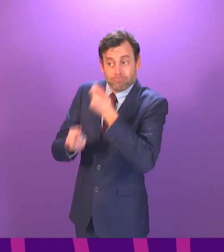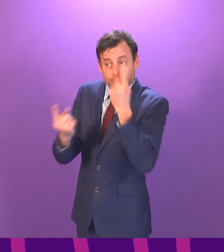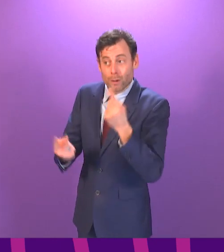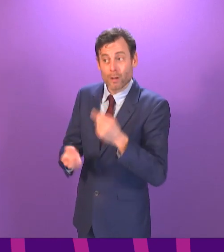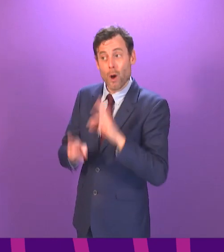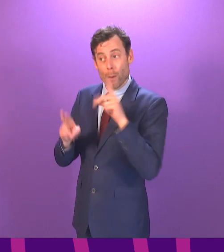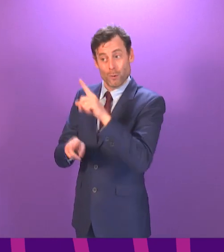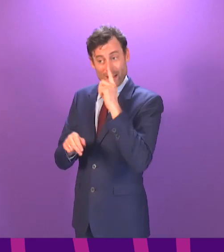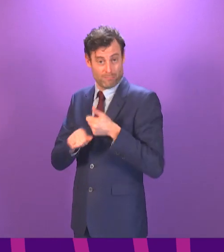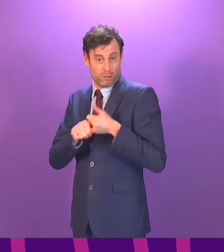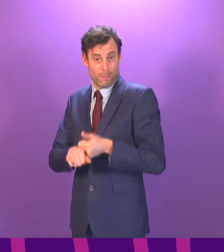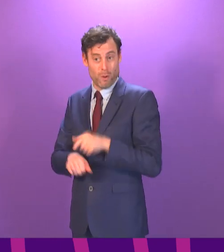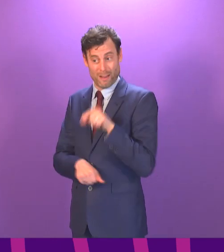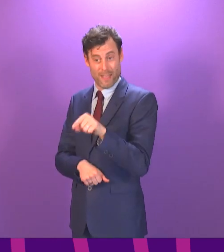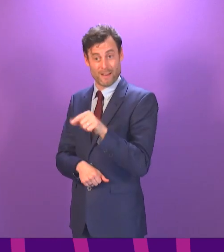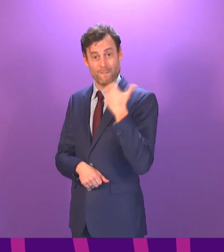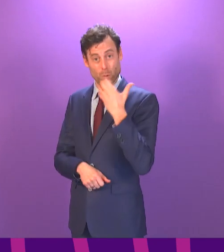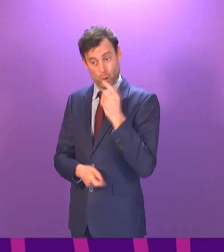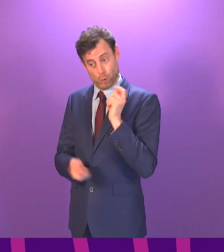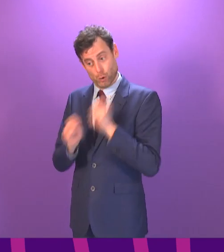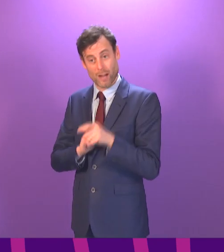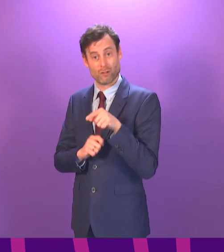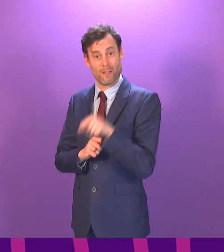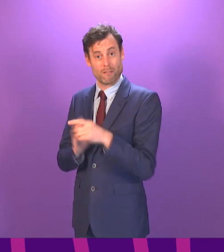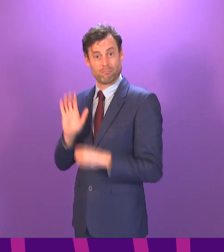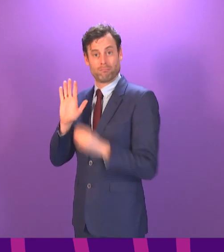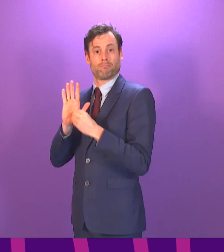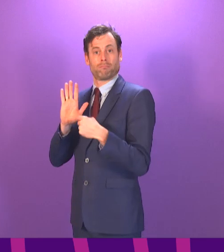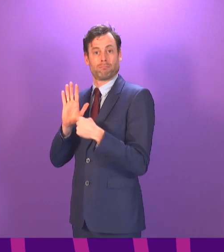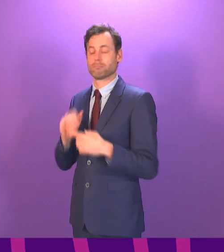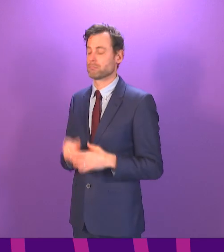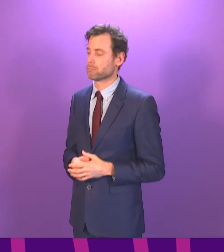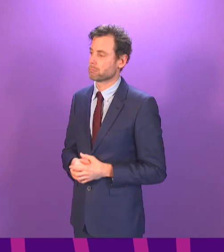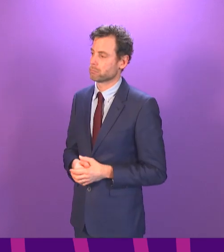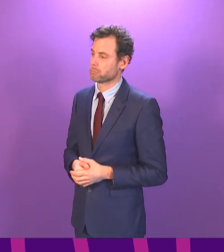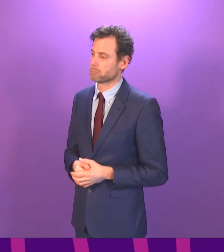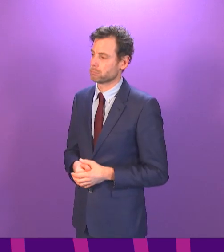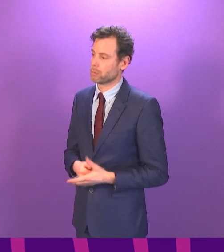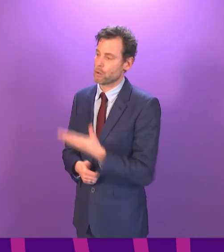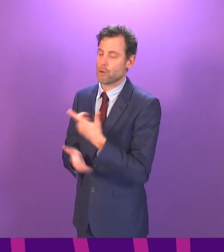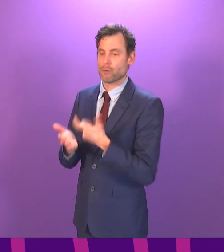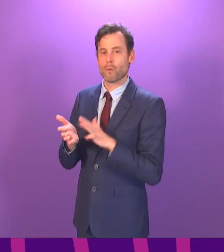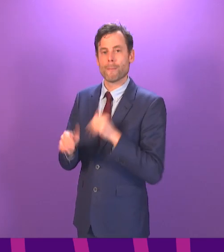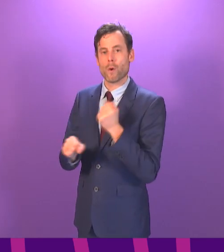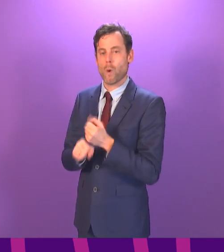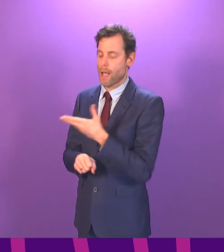advocate in favour of that in the future. Thank you. Ruth Maguire to be followed by Brian Whittle. Ruth Maguire.